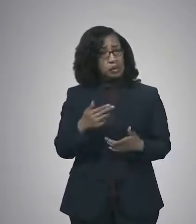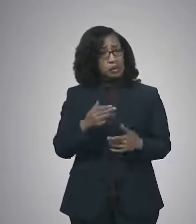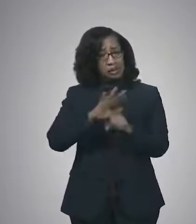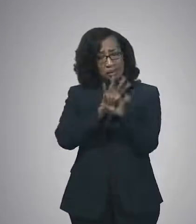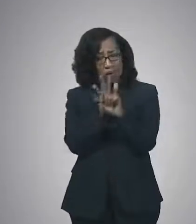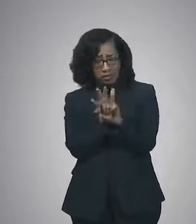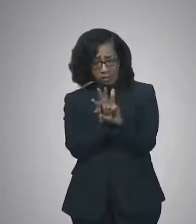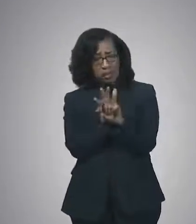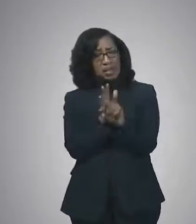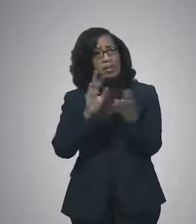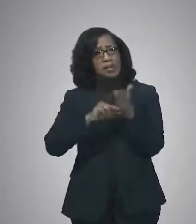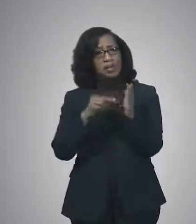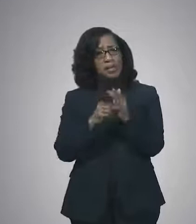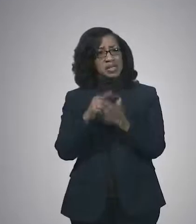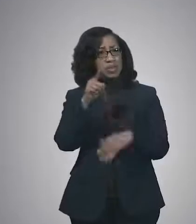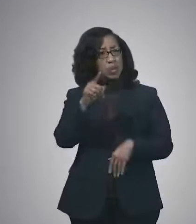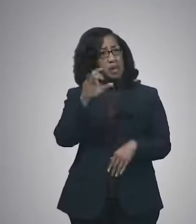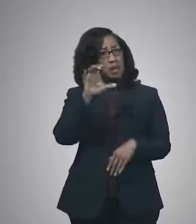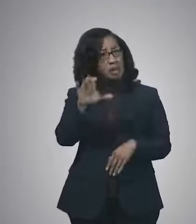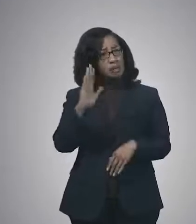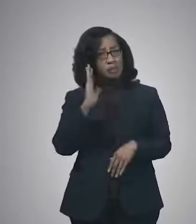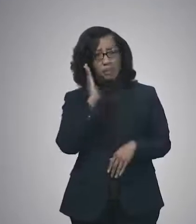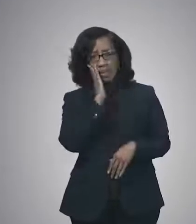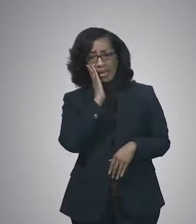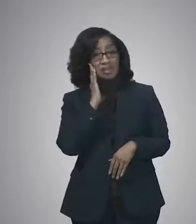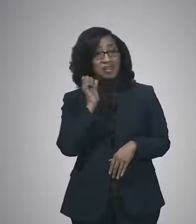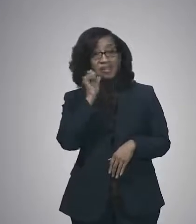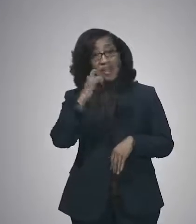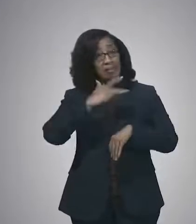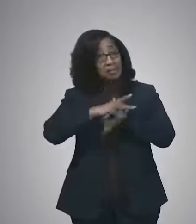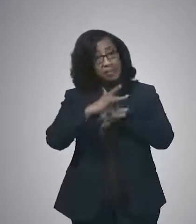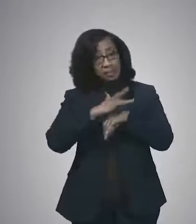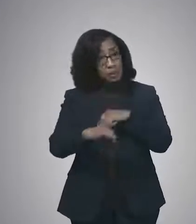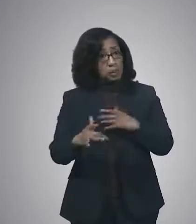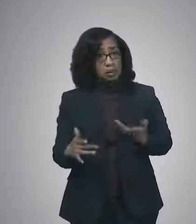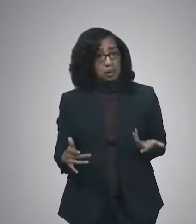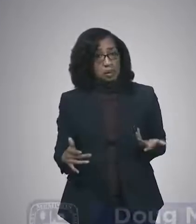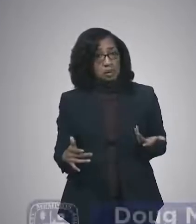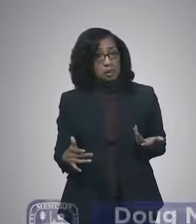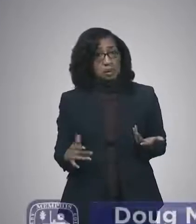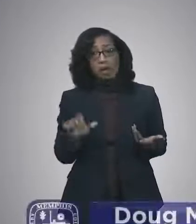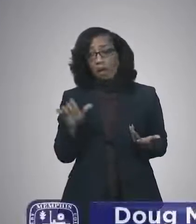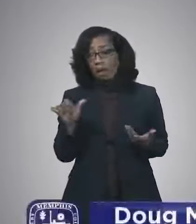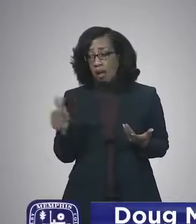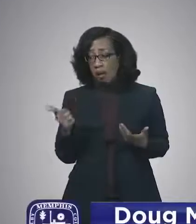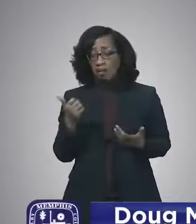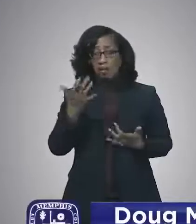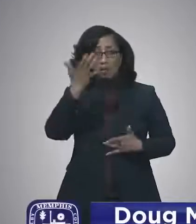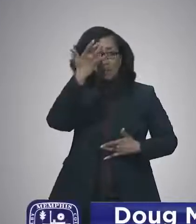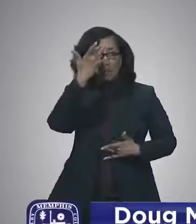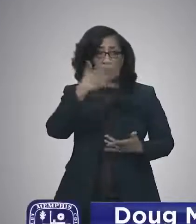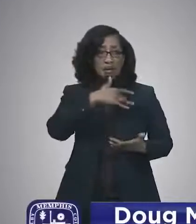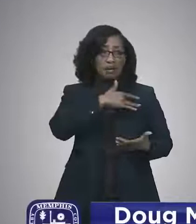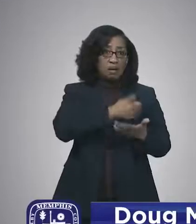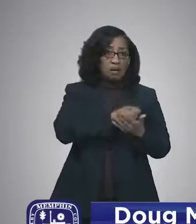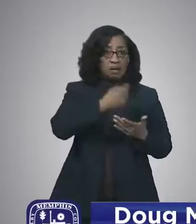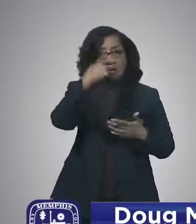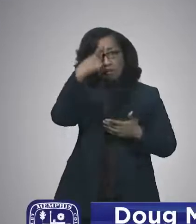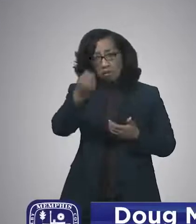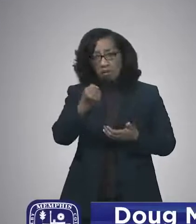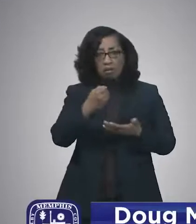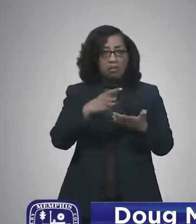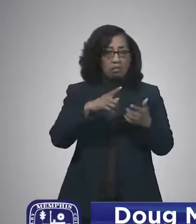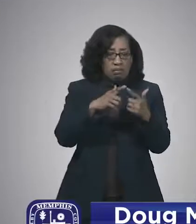that are not available for people with other maladies, and we don't need to increase the number of people there. So the work continues. Our